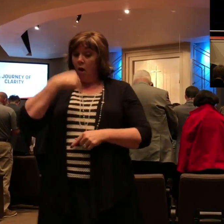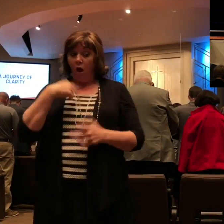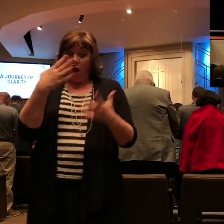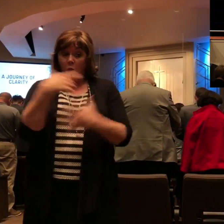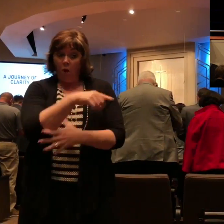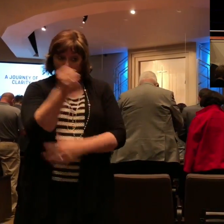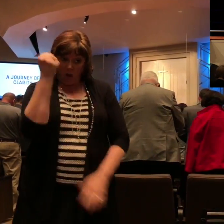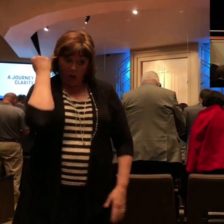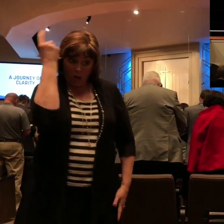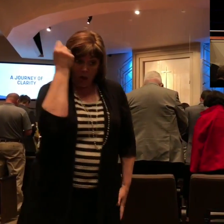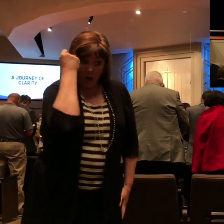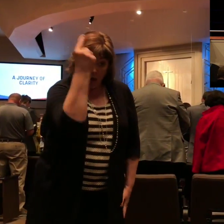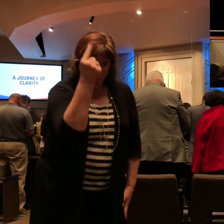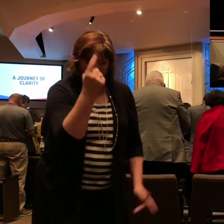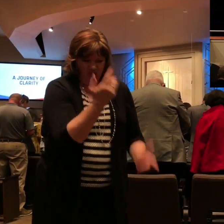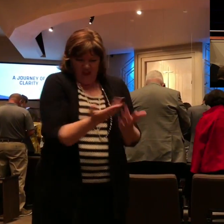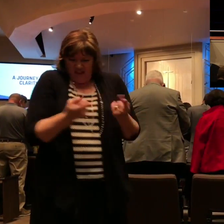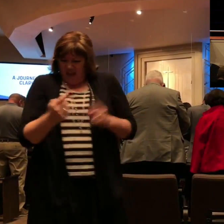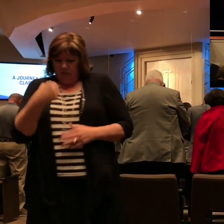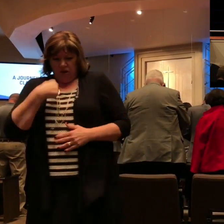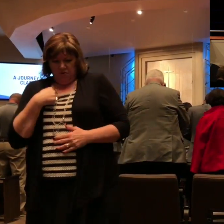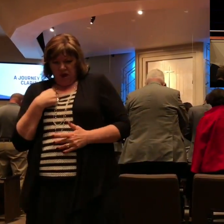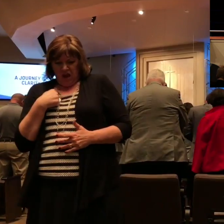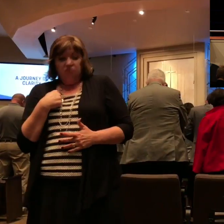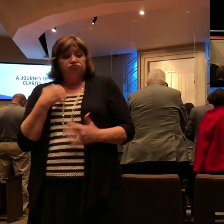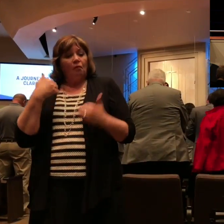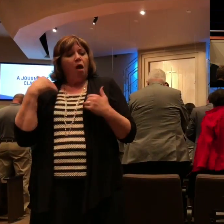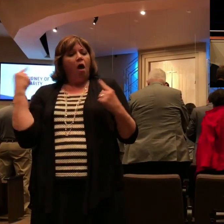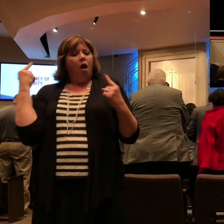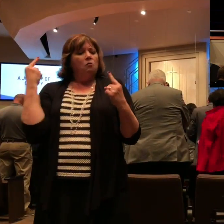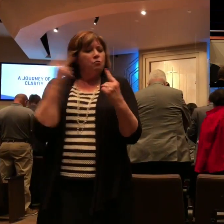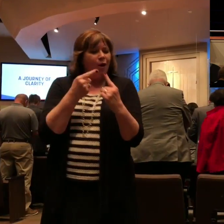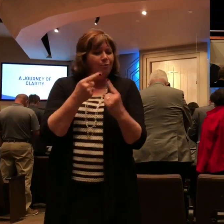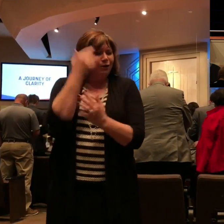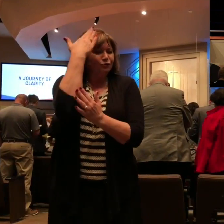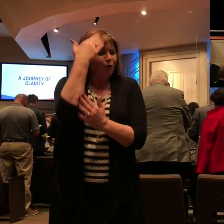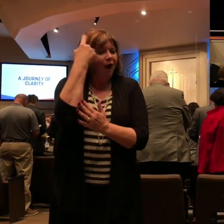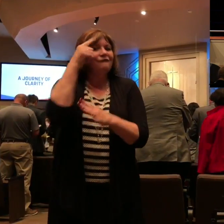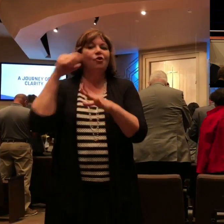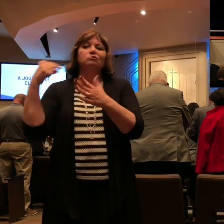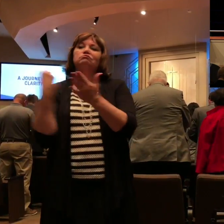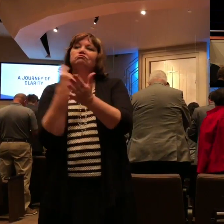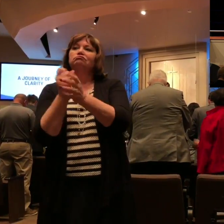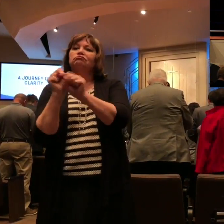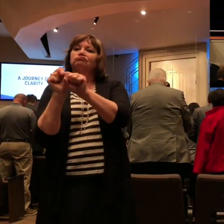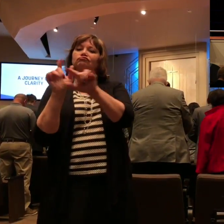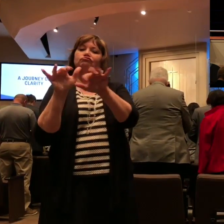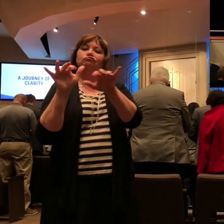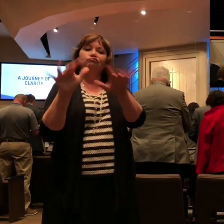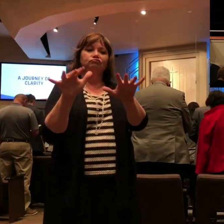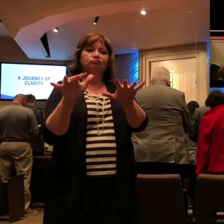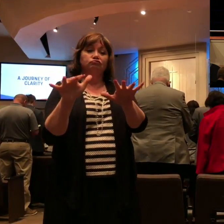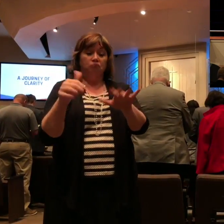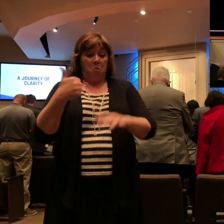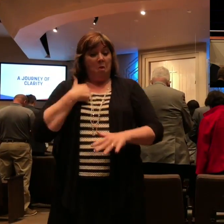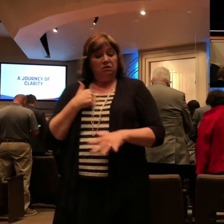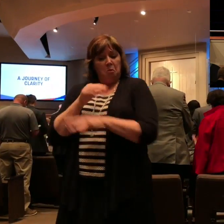brethren, that the things which happen unto me have fallen out rather unto the furtherance of the gospel, so that my bonds in Christ are